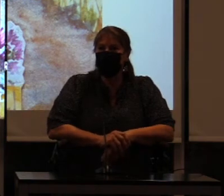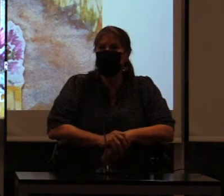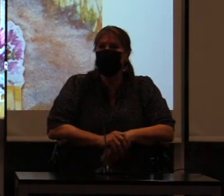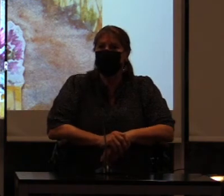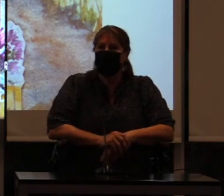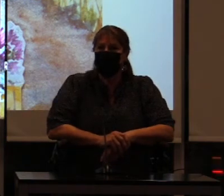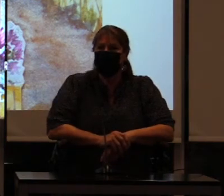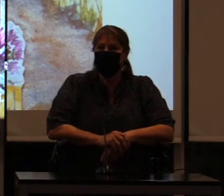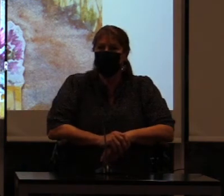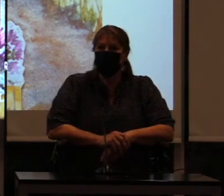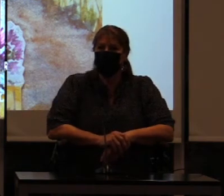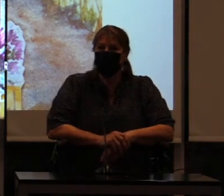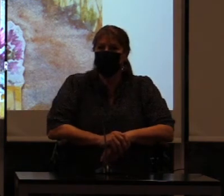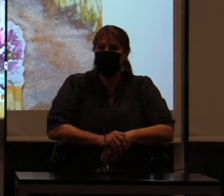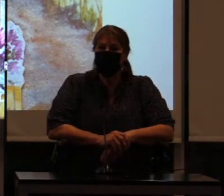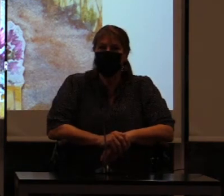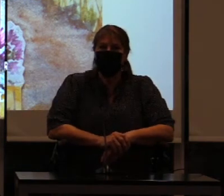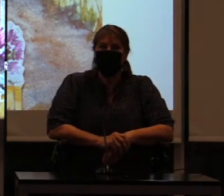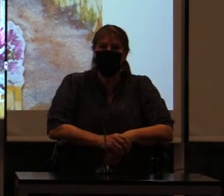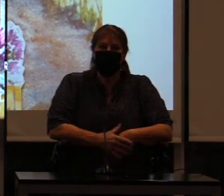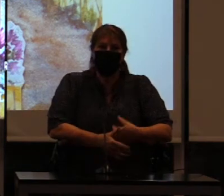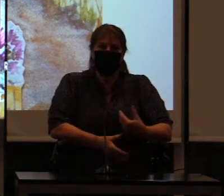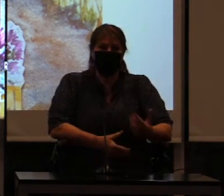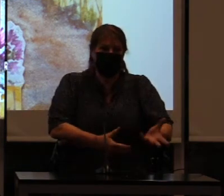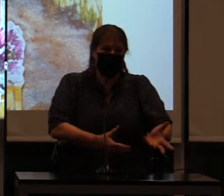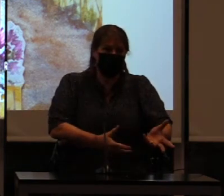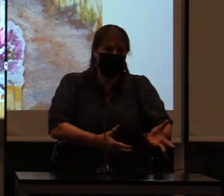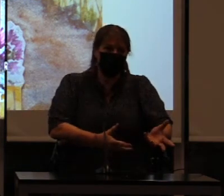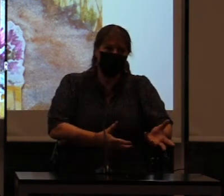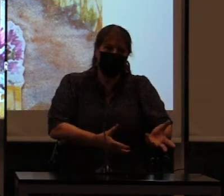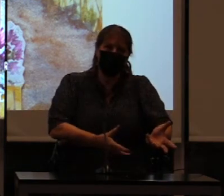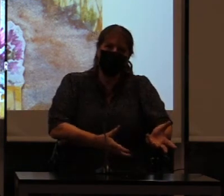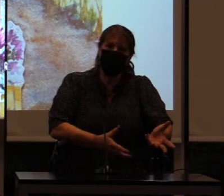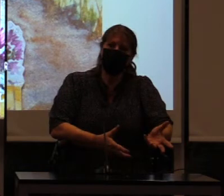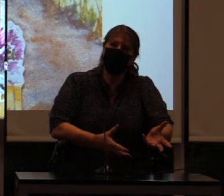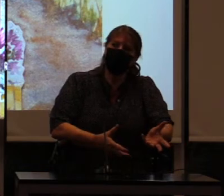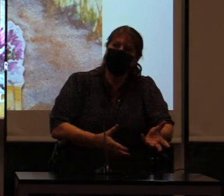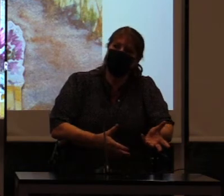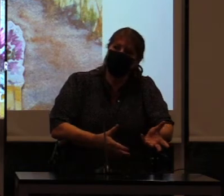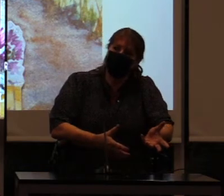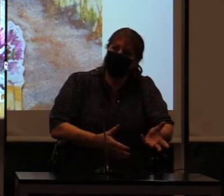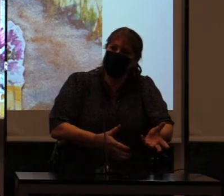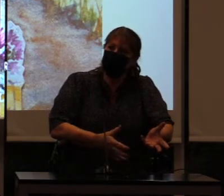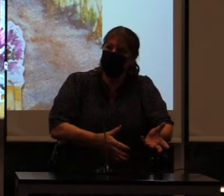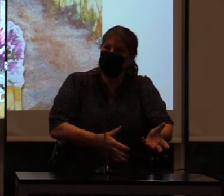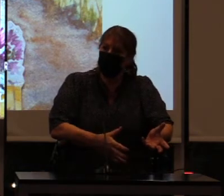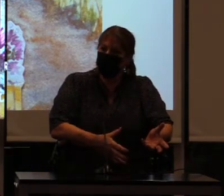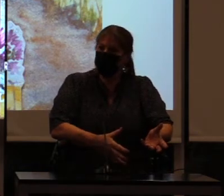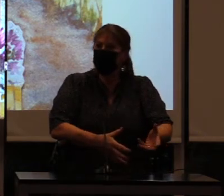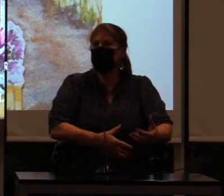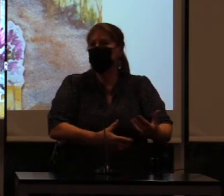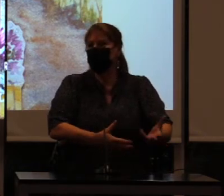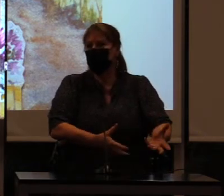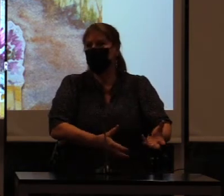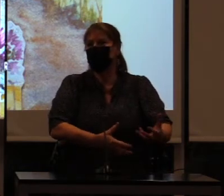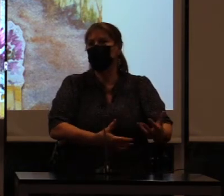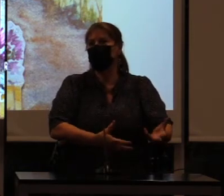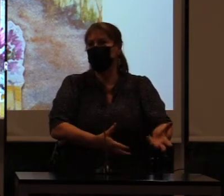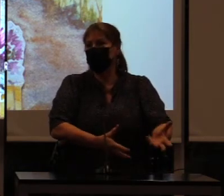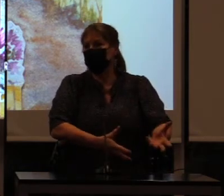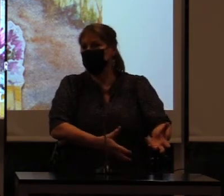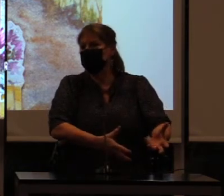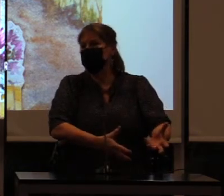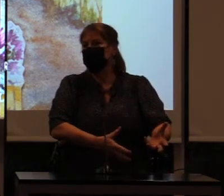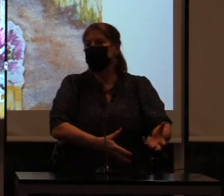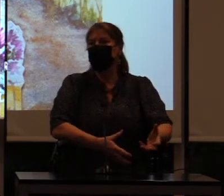interesting. I said, Margot saw a painting that I had put in an auction. She bought it.